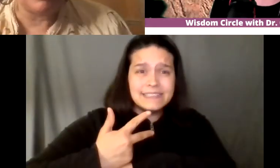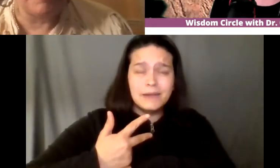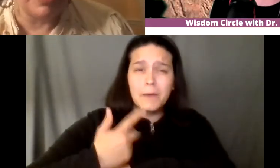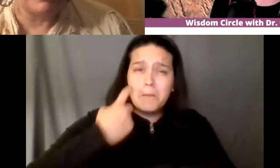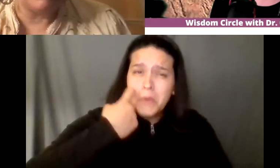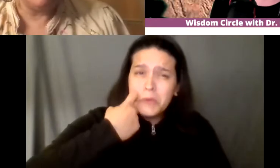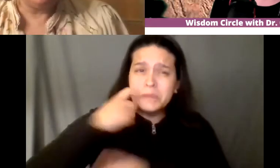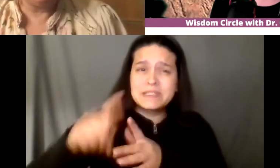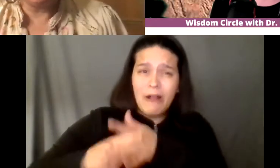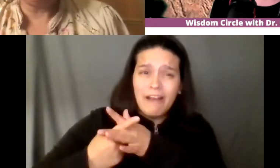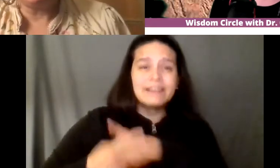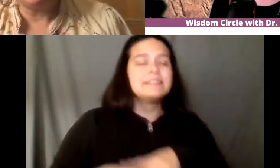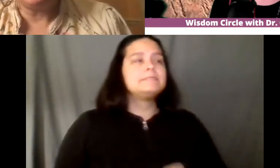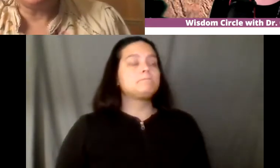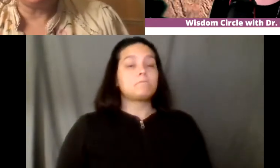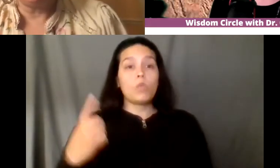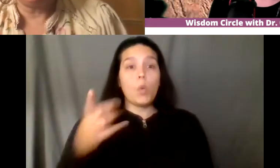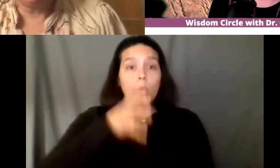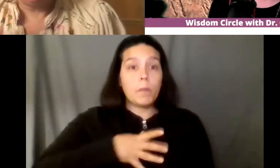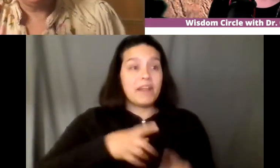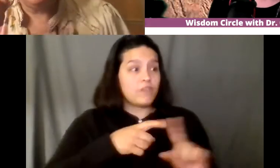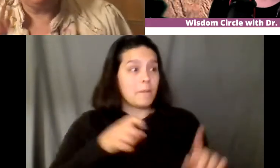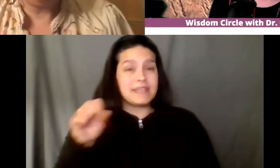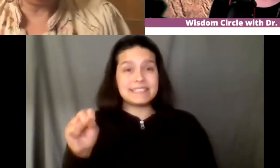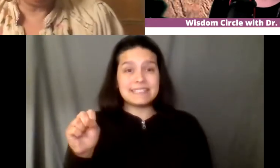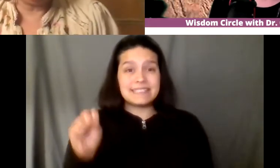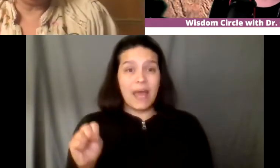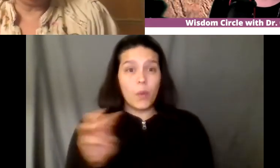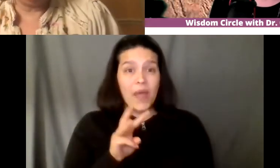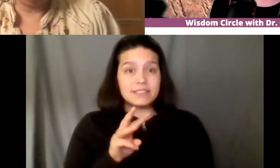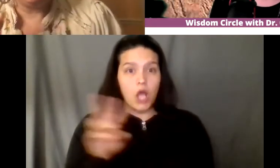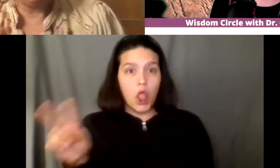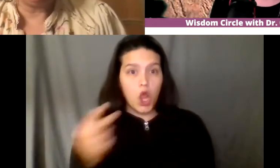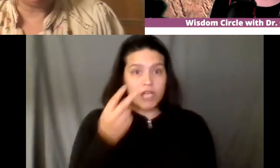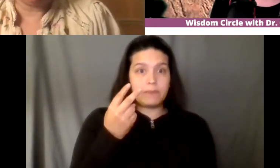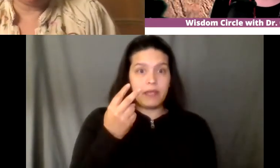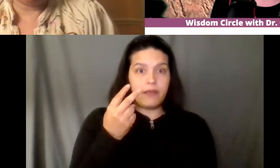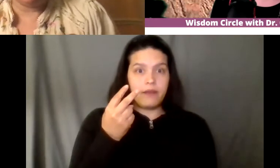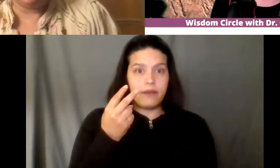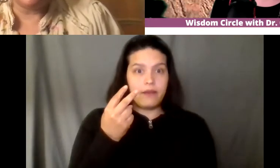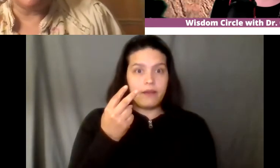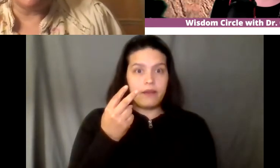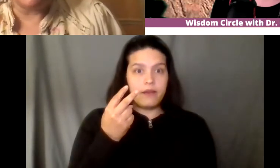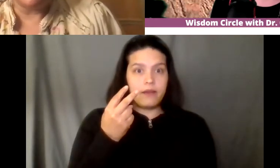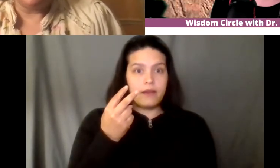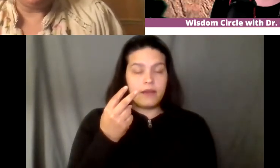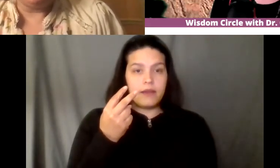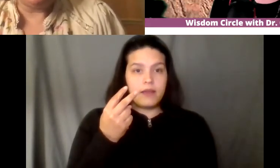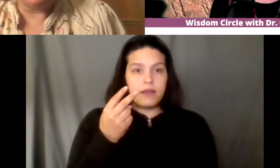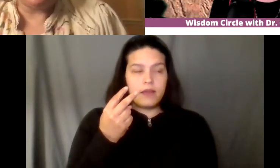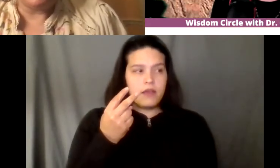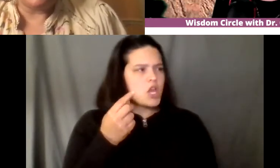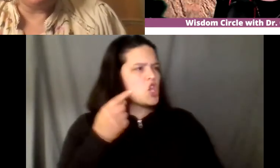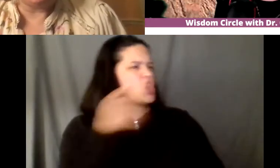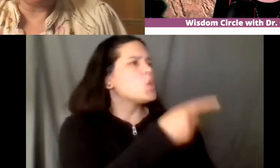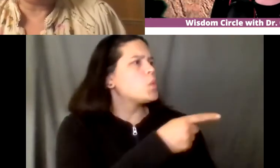from the southwest you know looked at me and she said you you stole our our ancestors you know